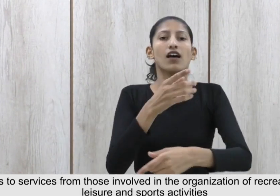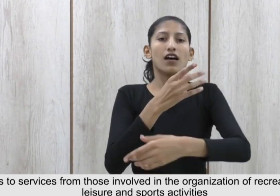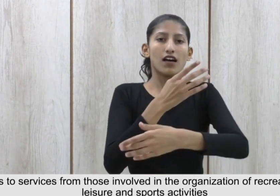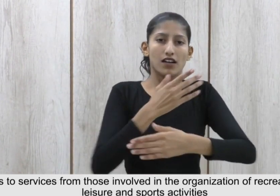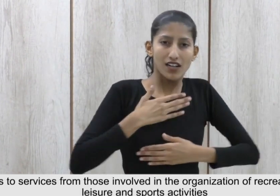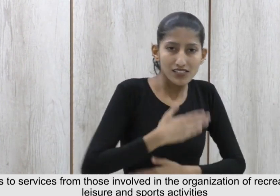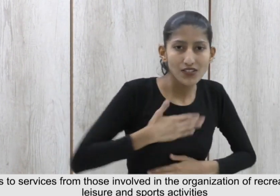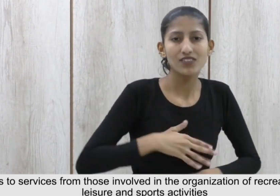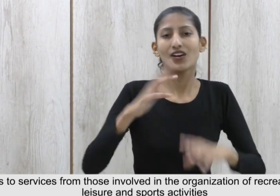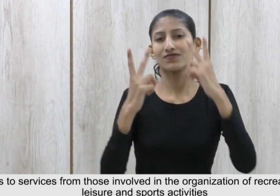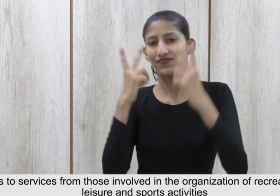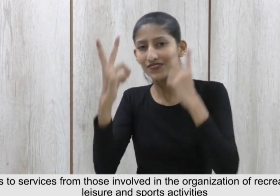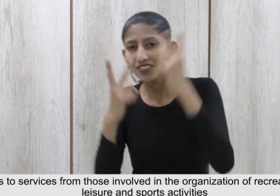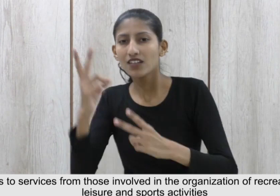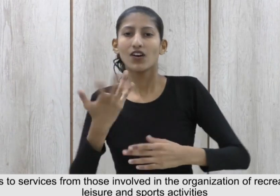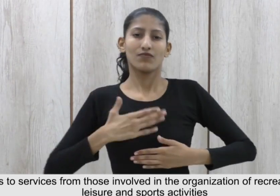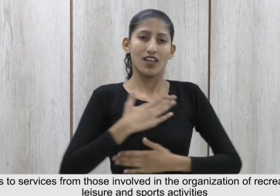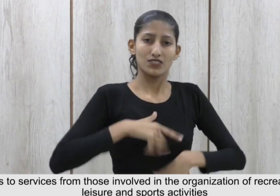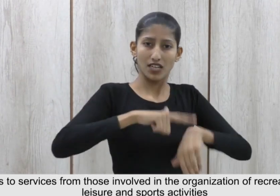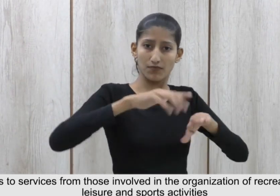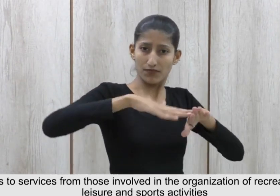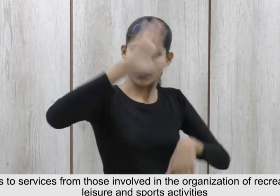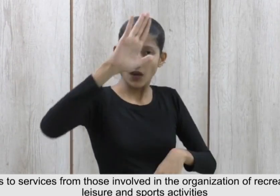and participate in disability specific sports activities